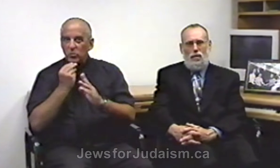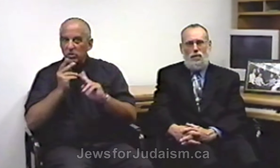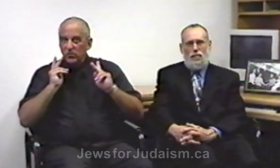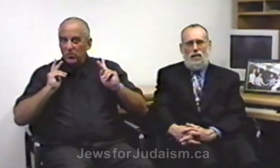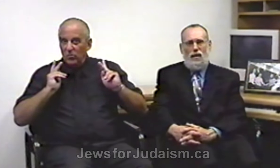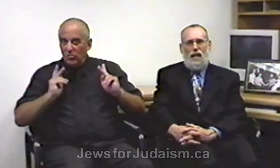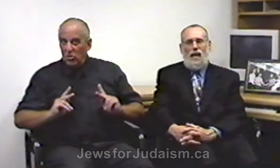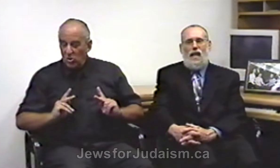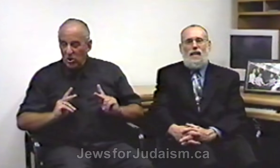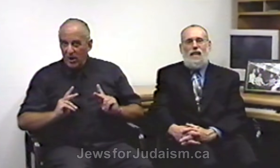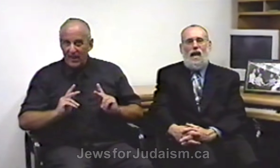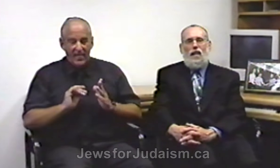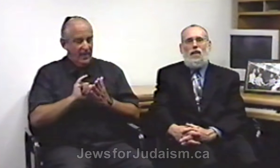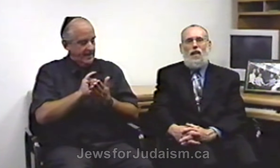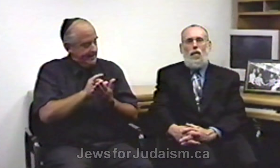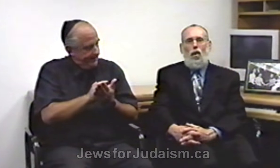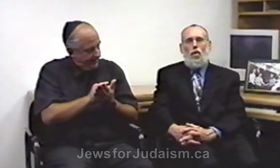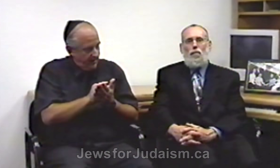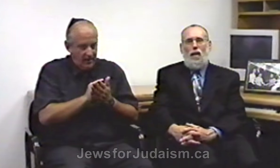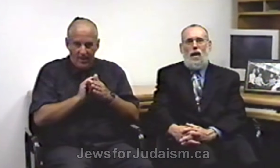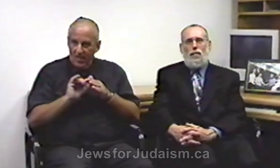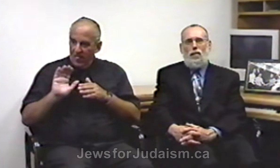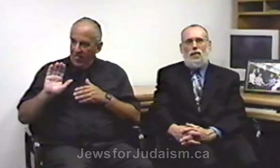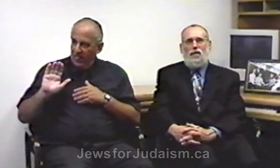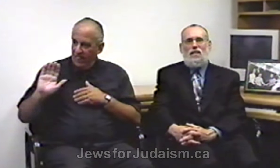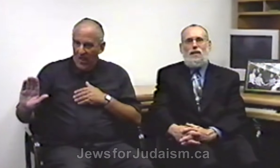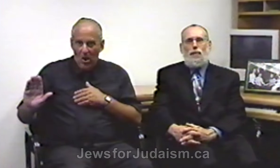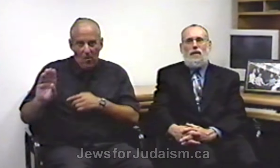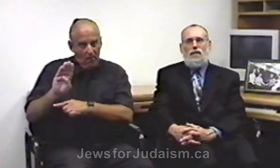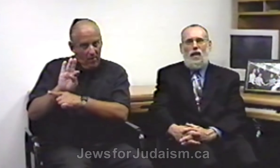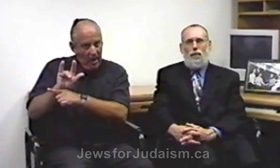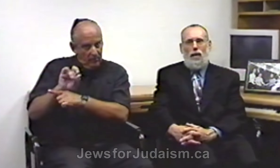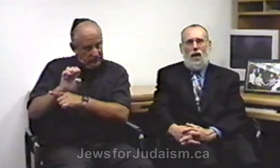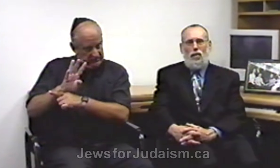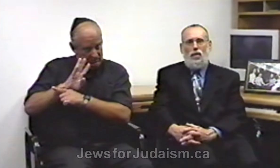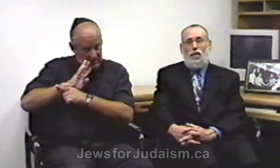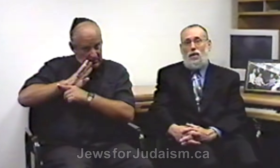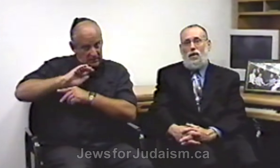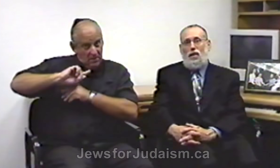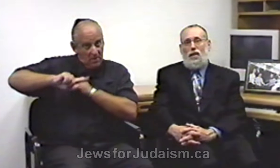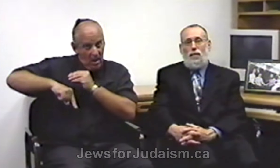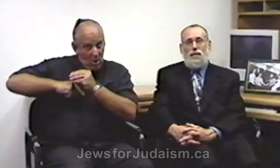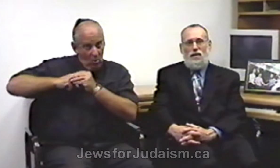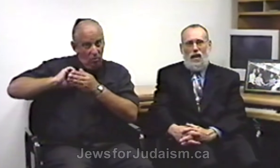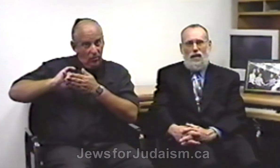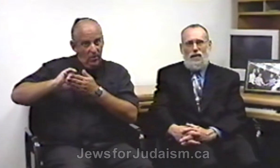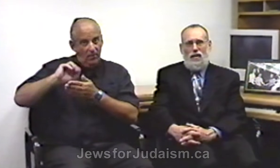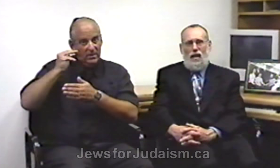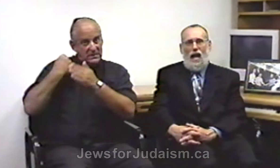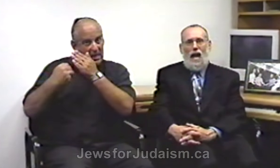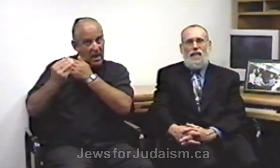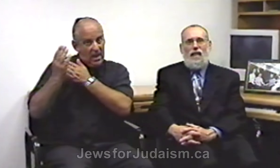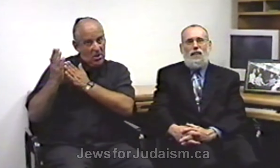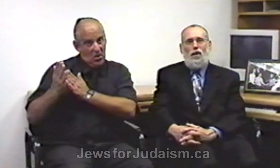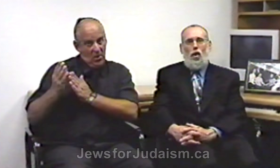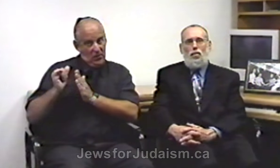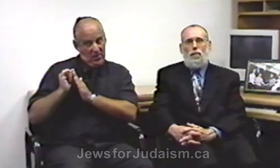that their own Bible speaks about the Messiah and that the only